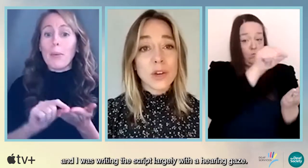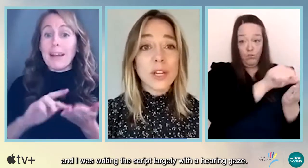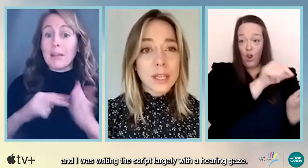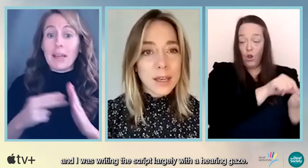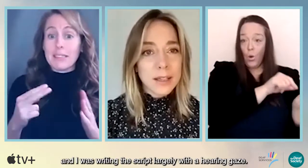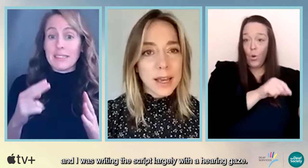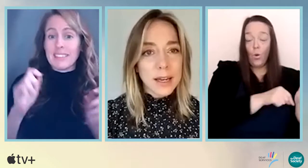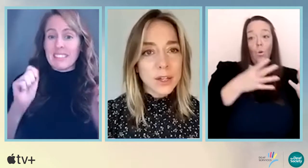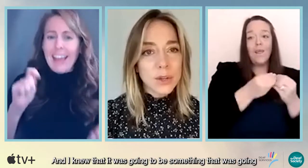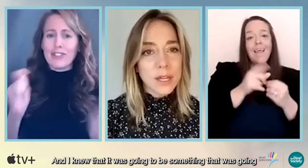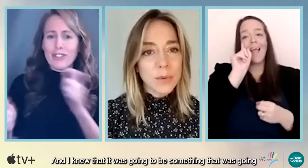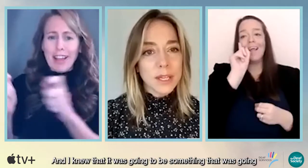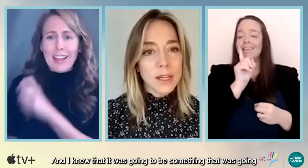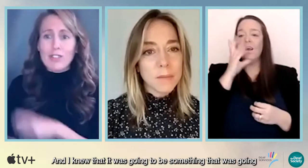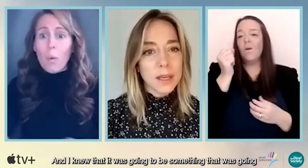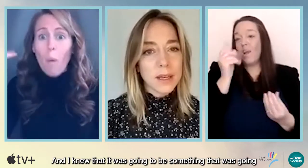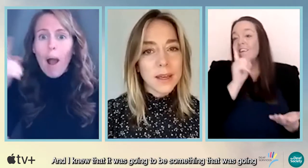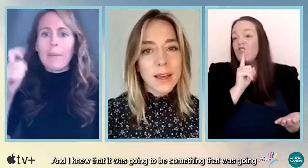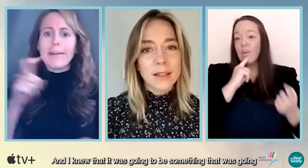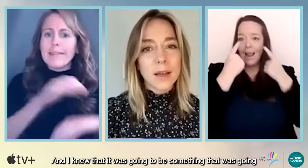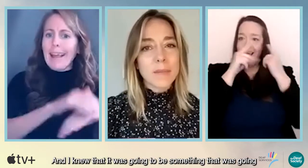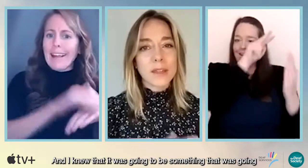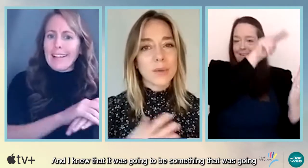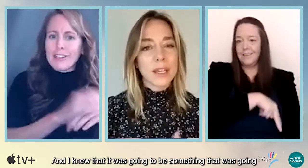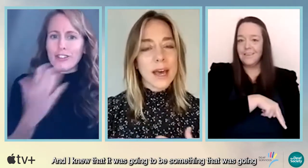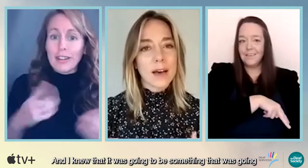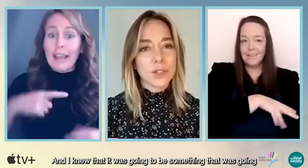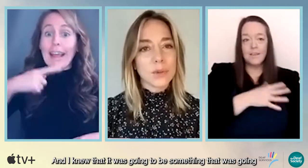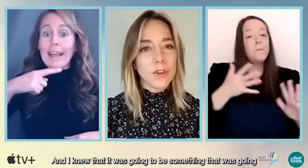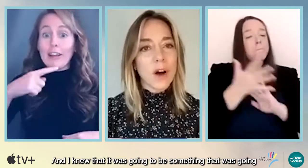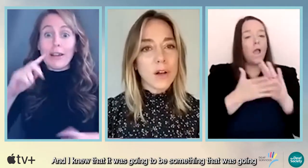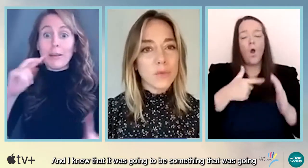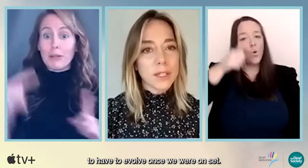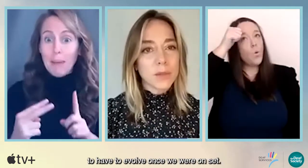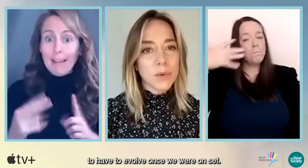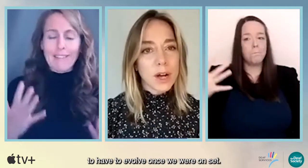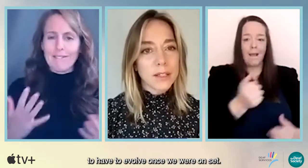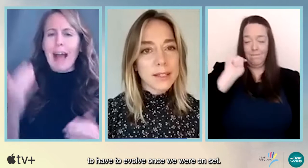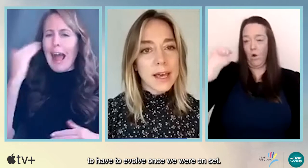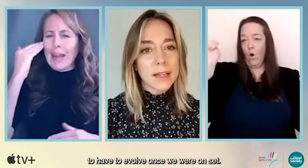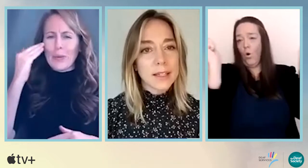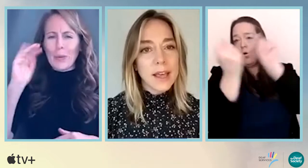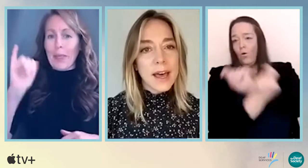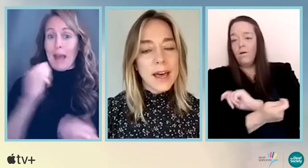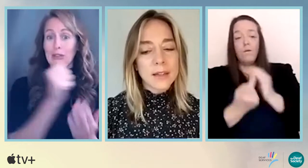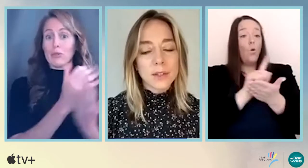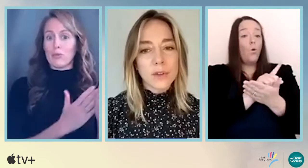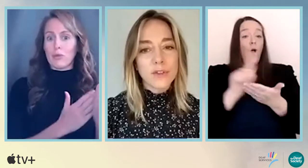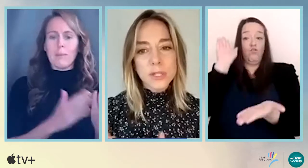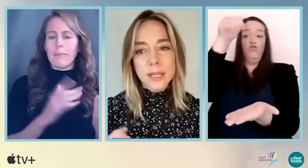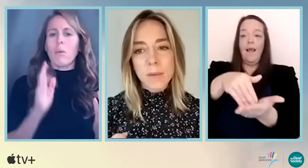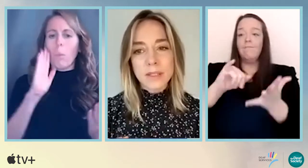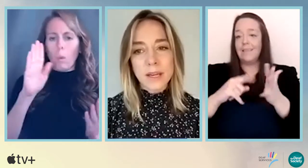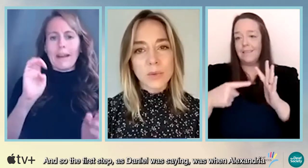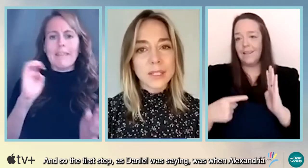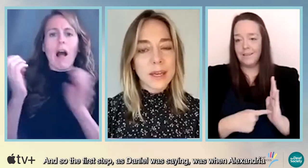with a hearing gaze. And I knew that it was going to be something that was going to have to evolve once we were on set. And so the